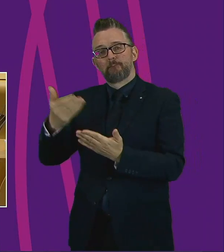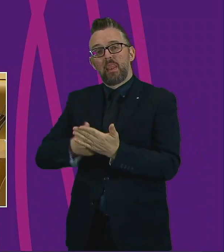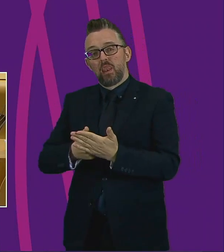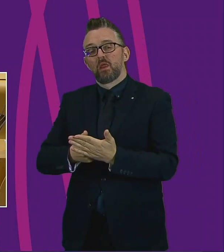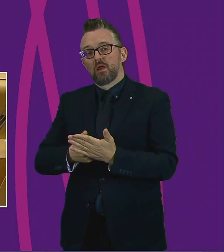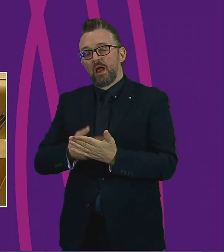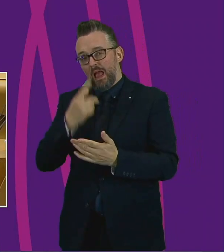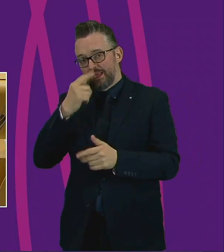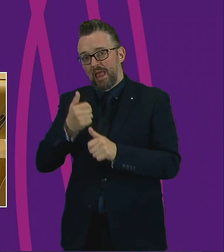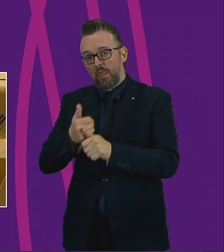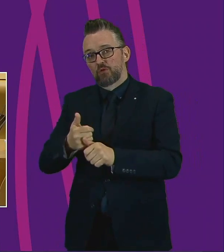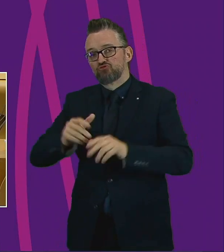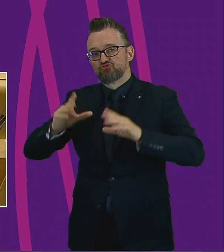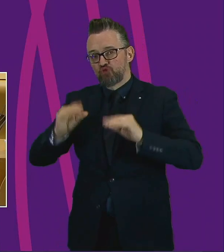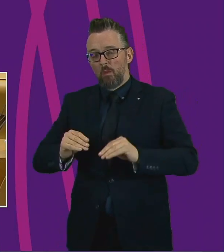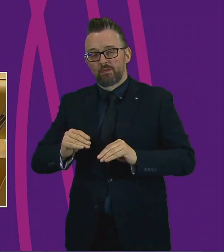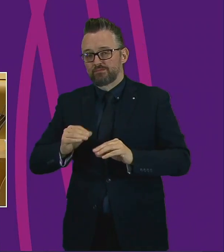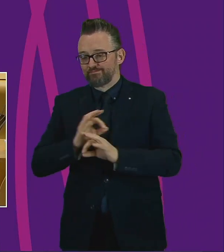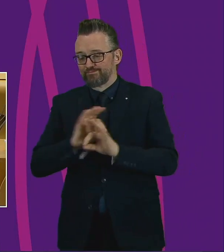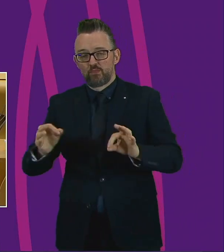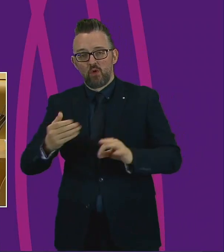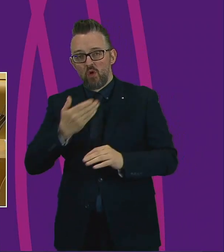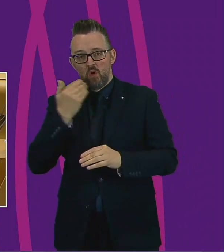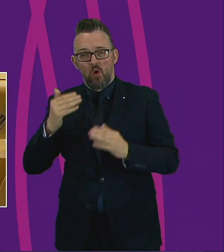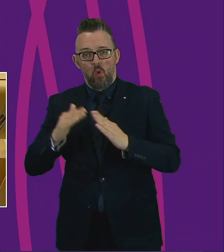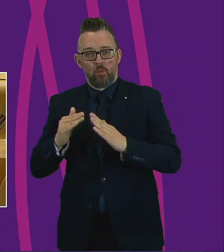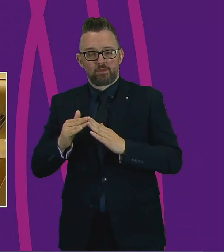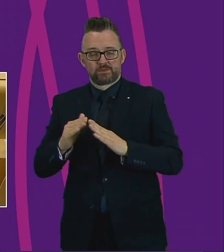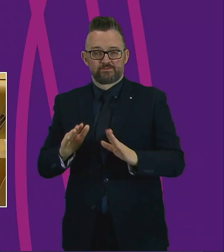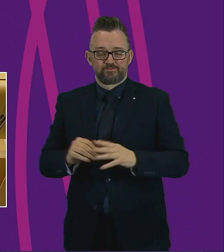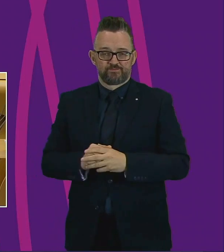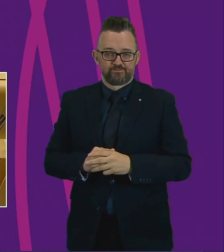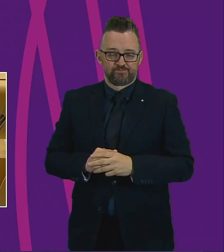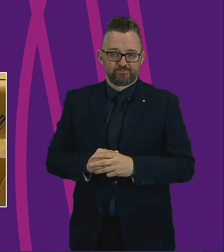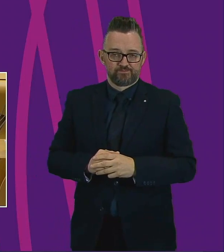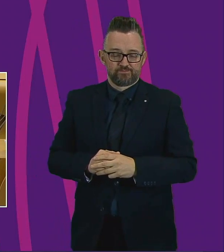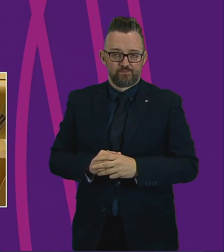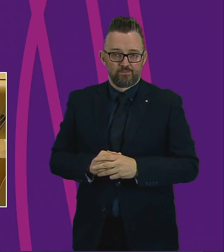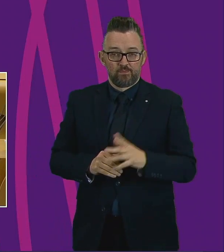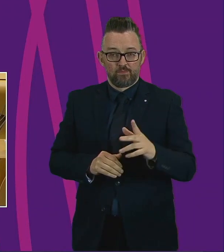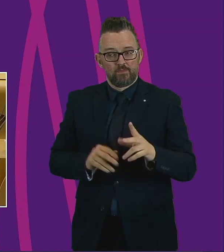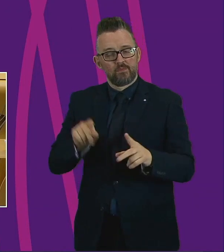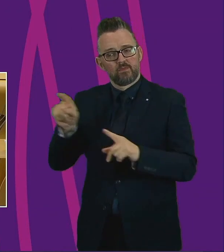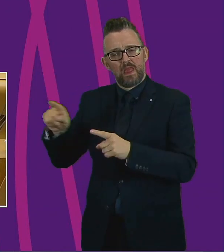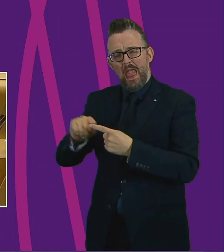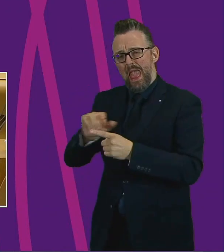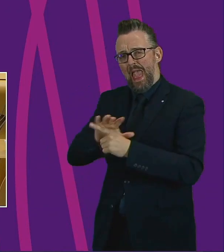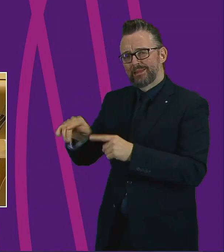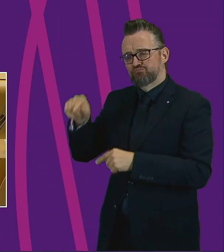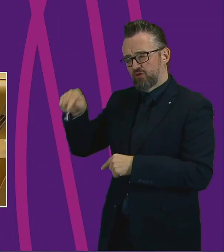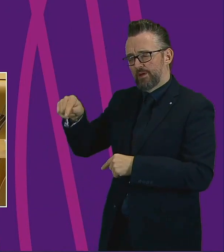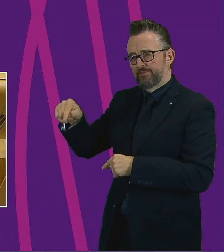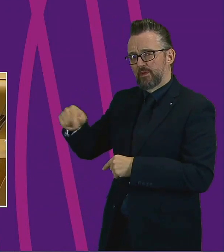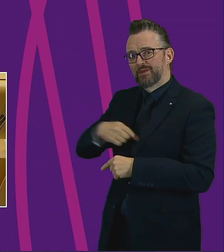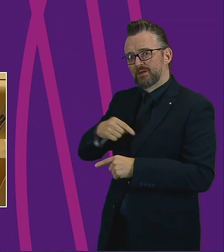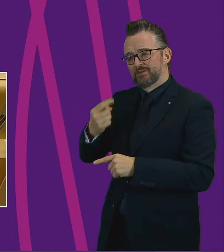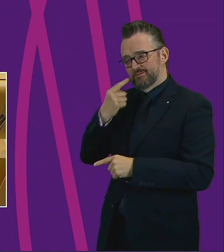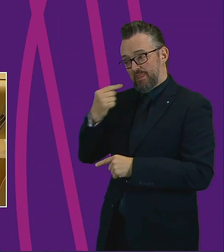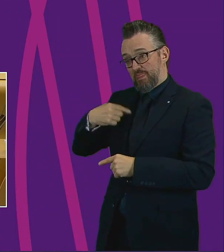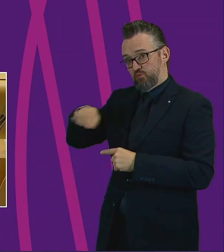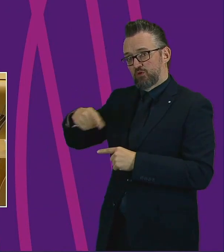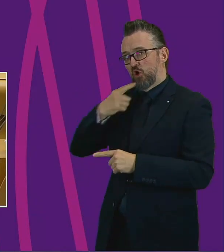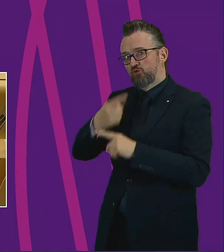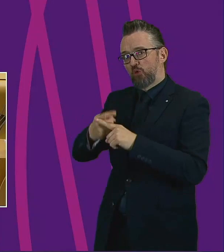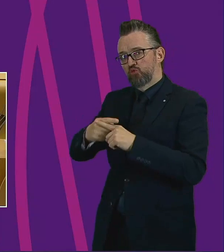and ensure fair rents going forward. But if you look at Edinburgh, I was speaking to councillors just this week,